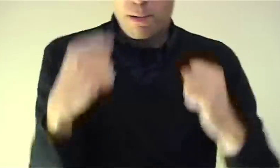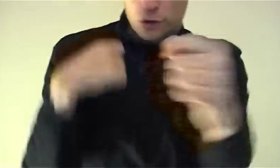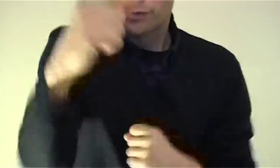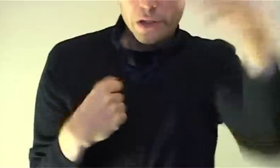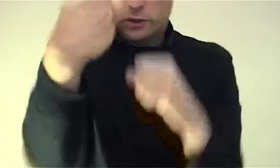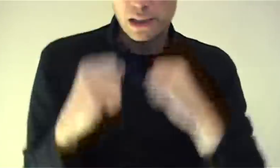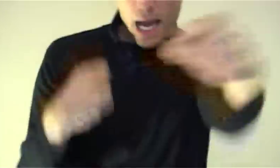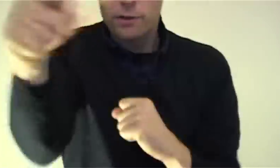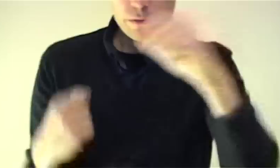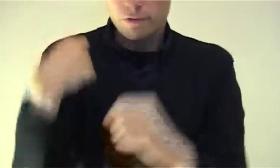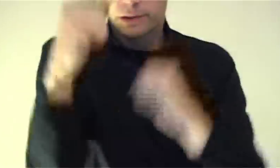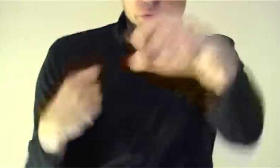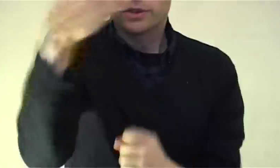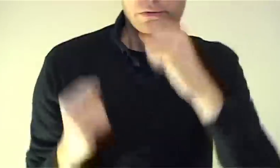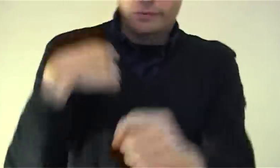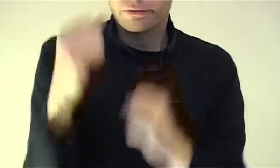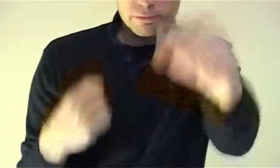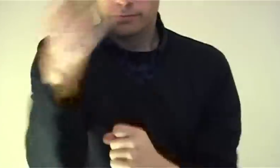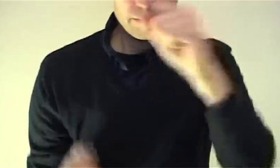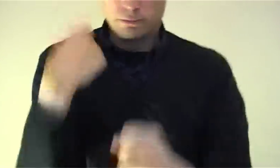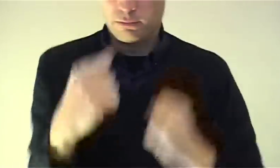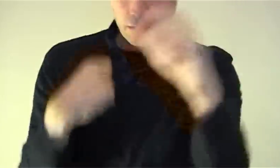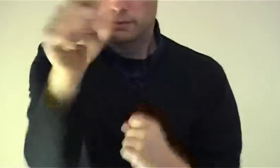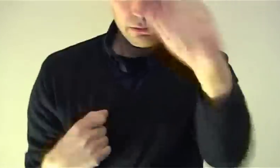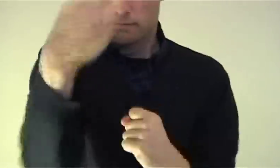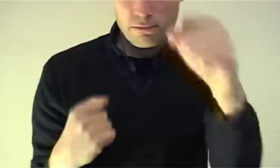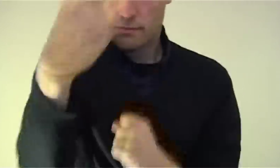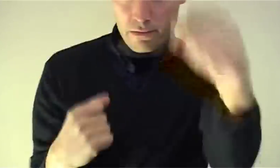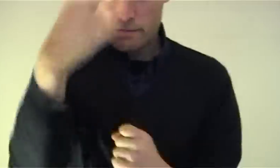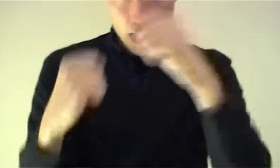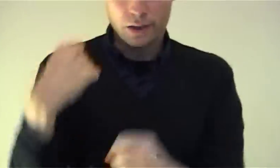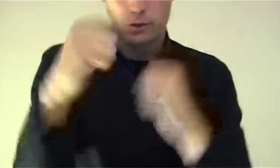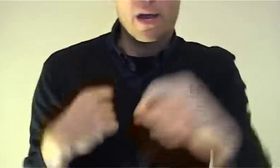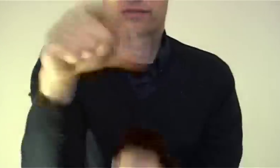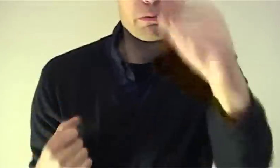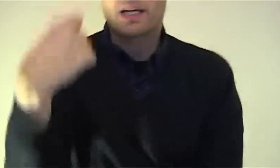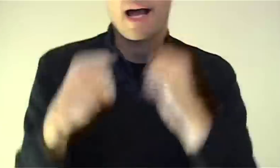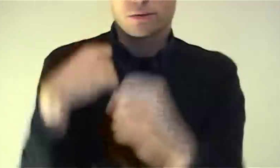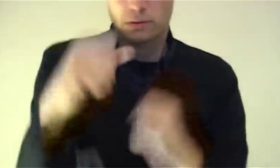punch vigorously out in front of you until you have to bring it out